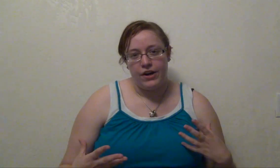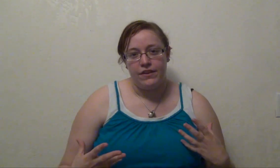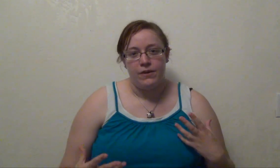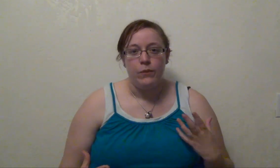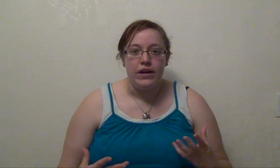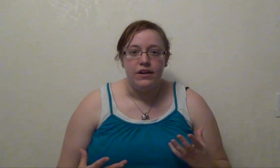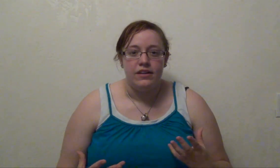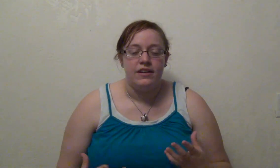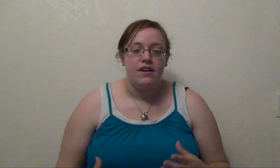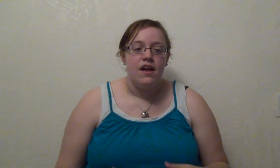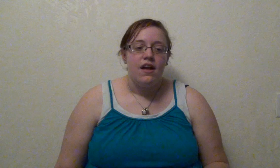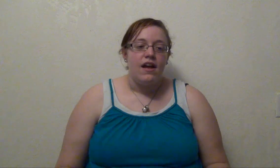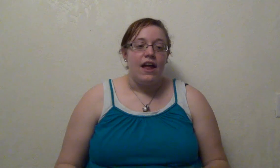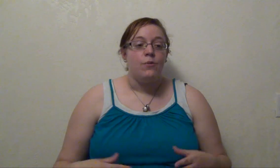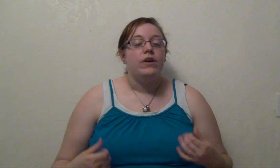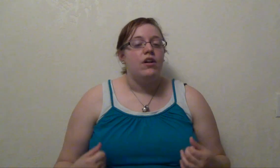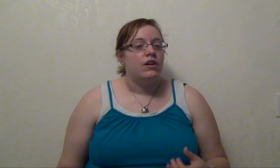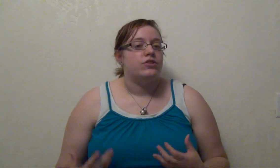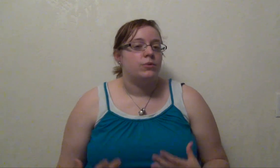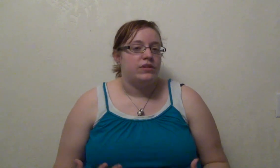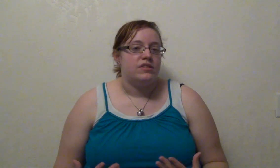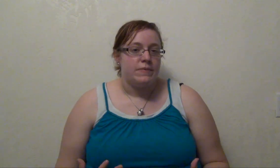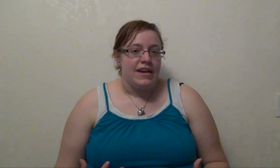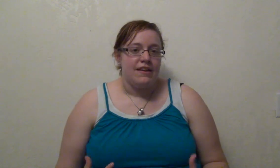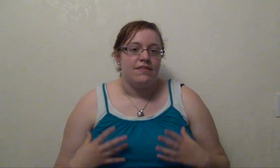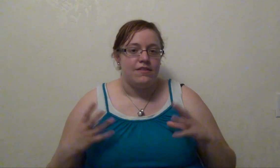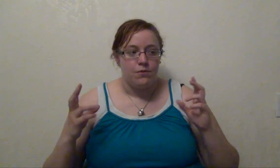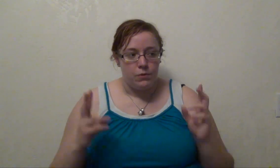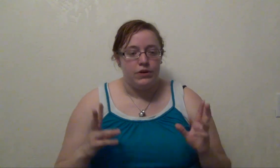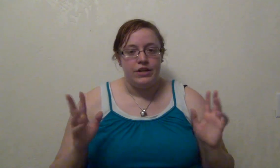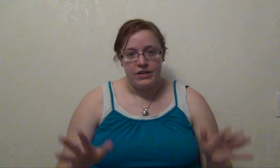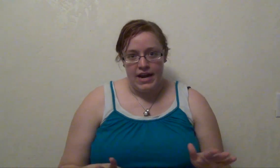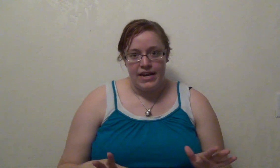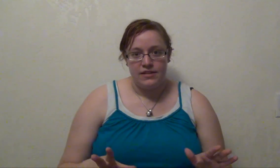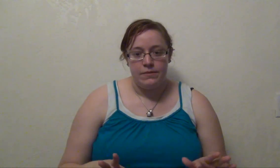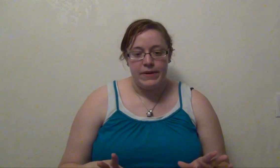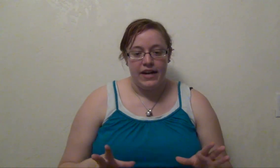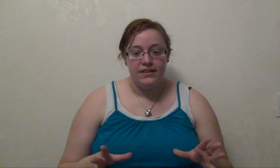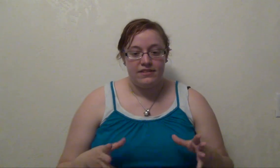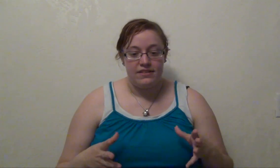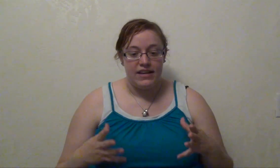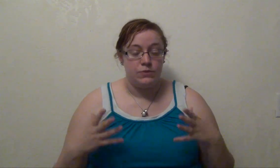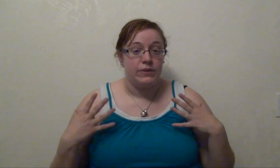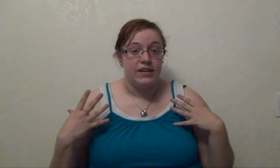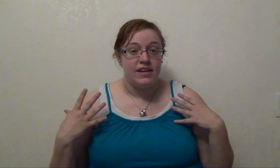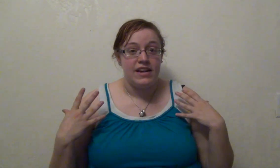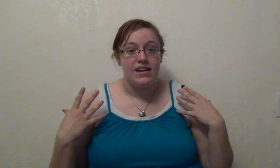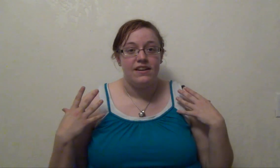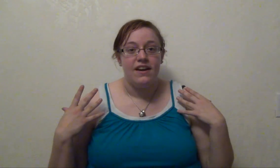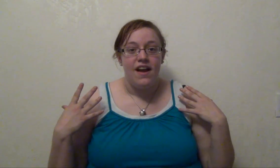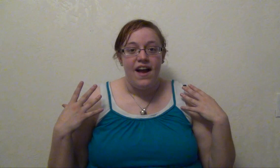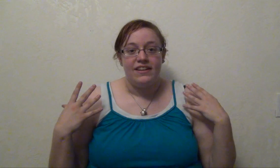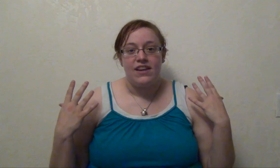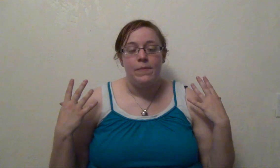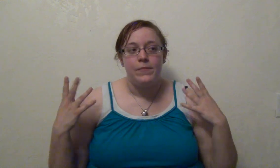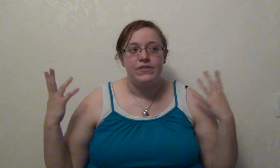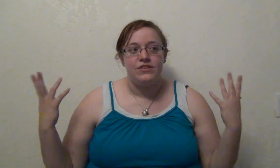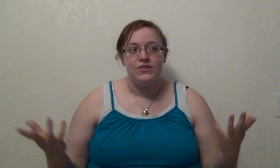than Will, and, and Will also wants to be in the warrior night, because that's what he has come up with this